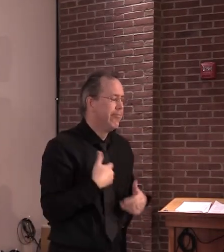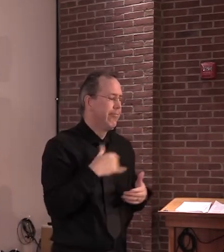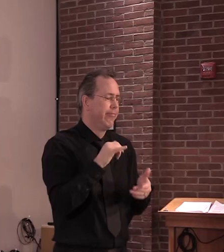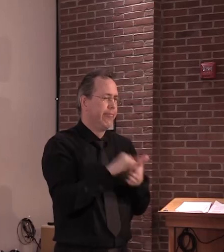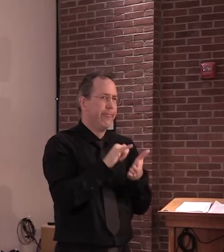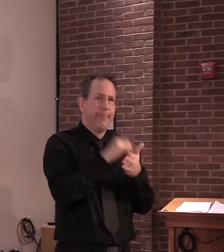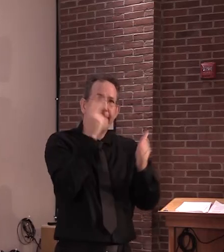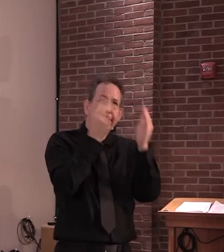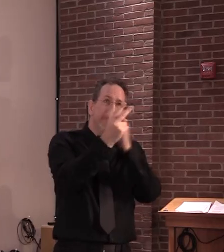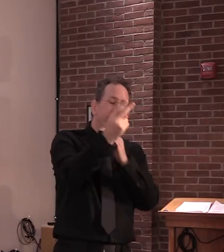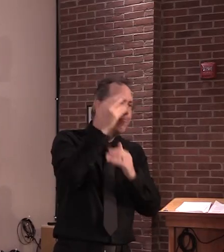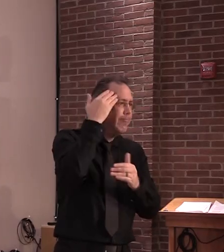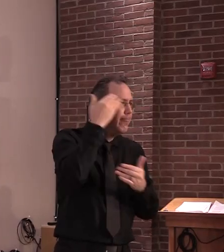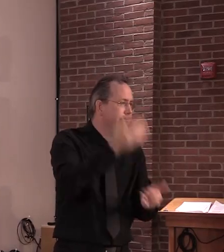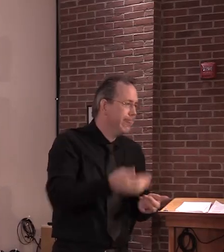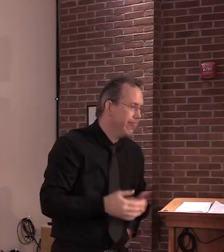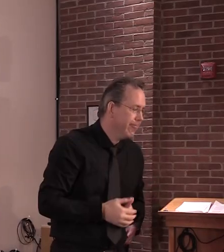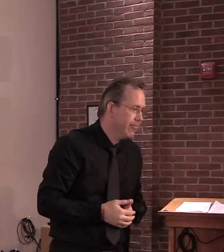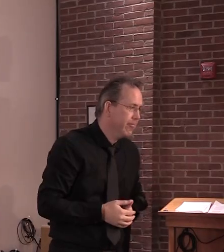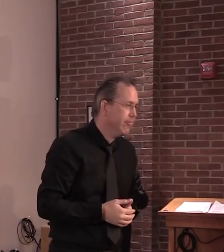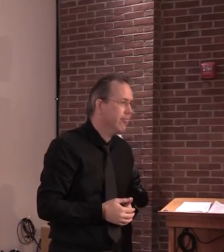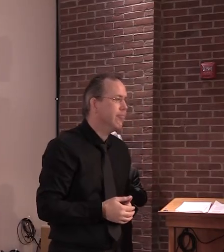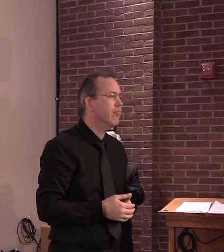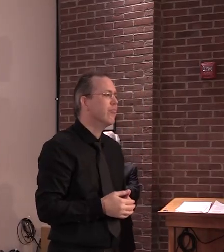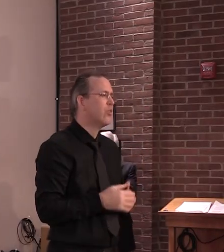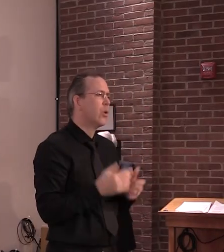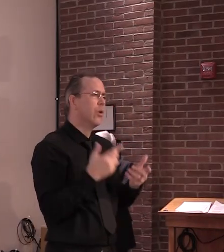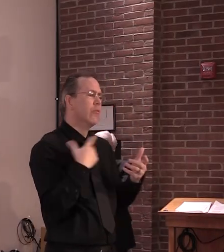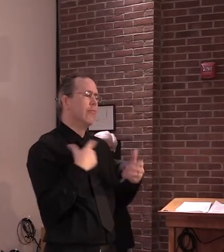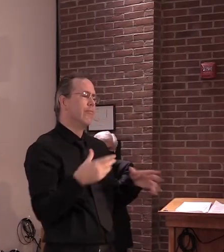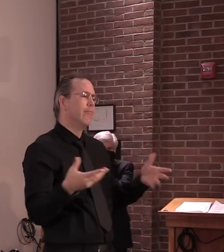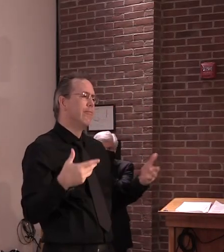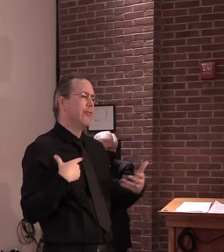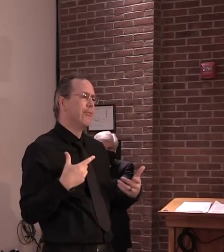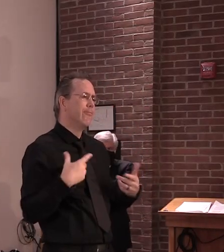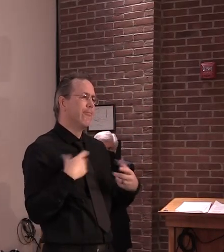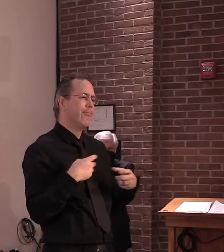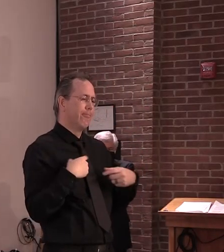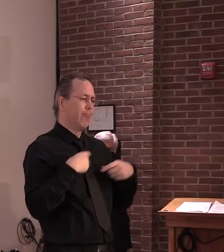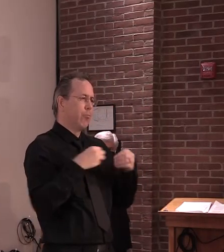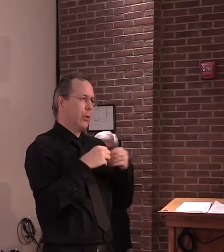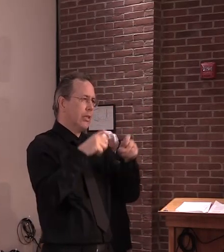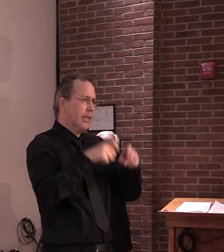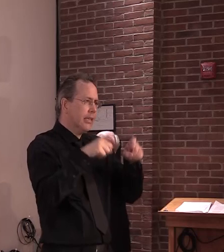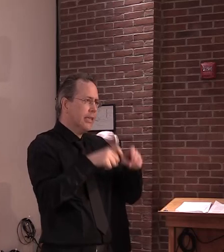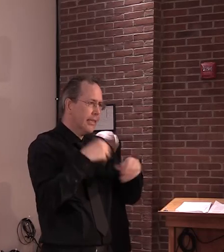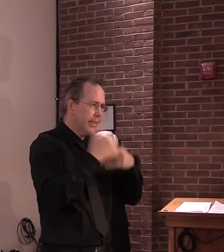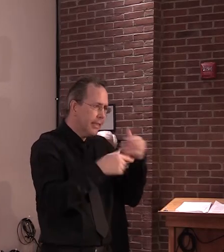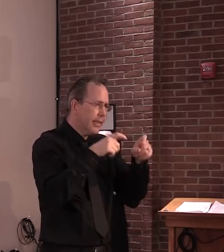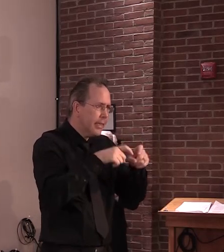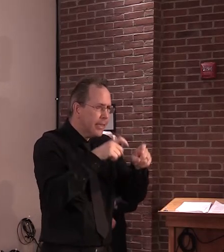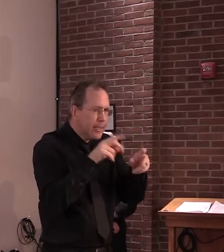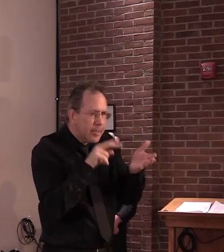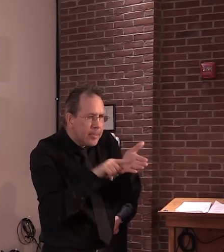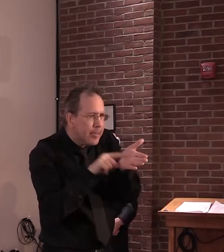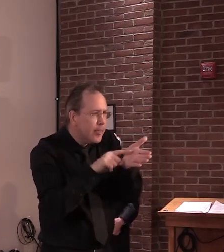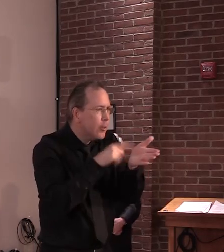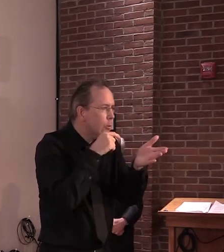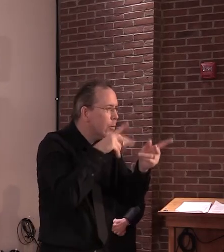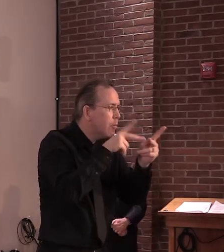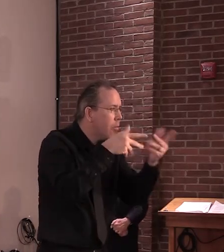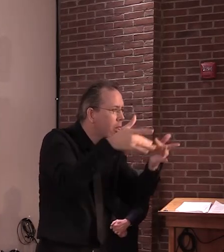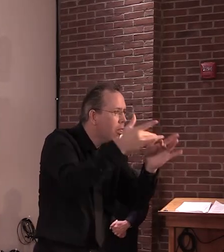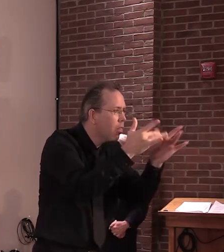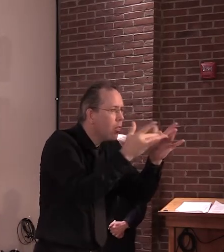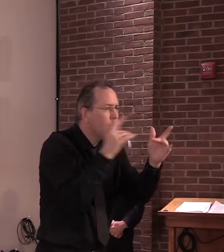about increasing testing and increasing contact tracing is so important because if something should occur in the future